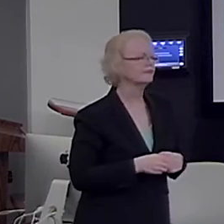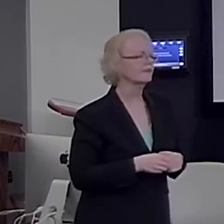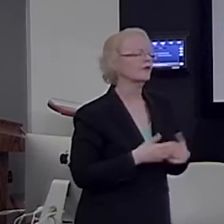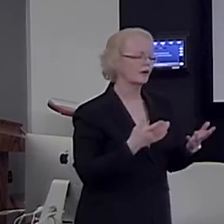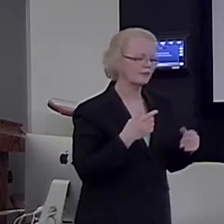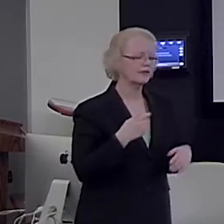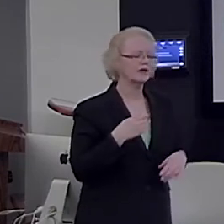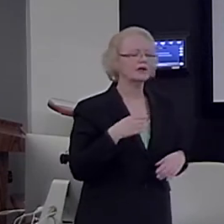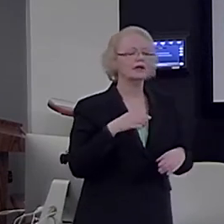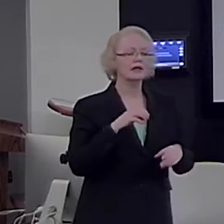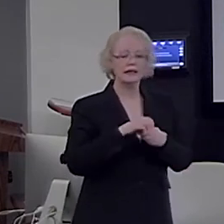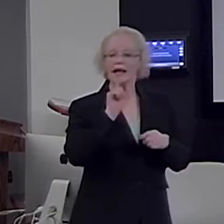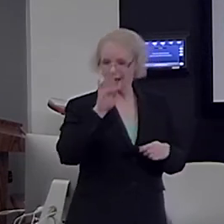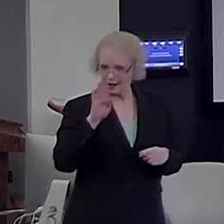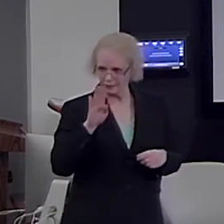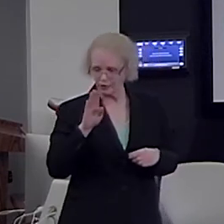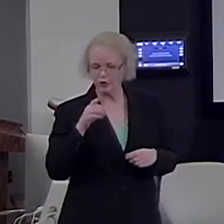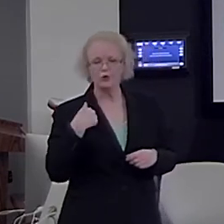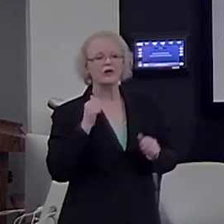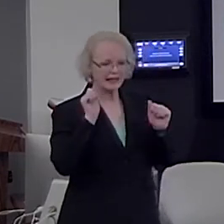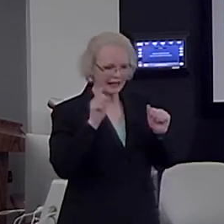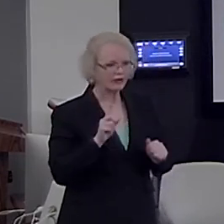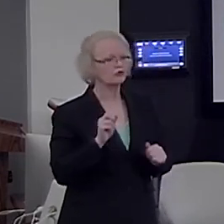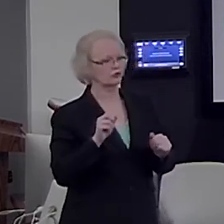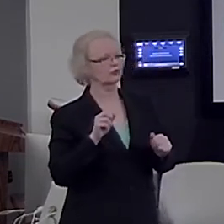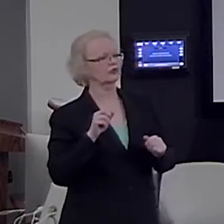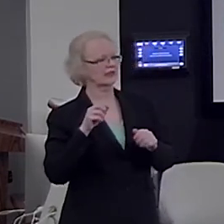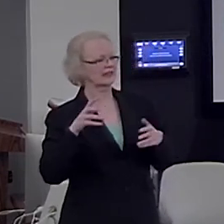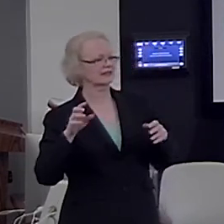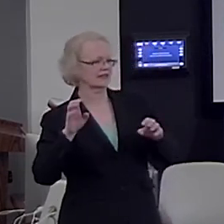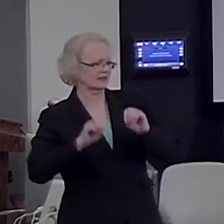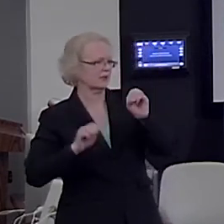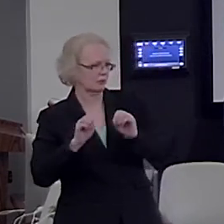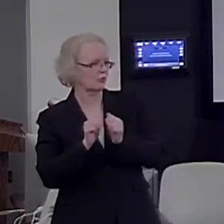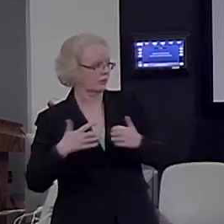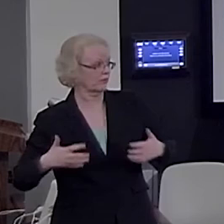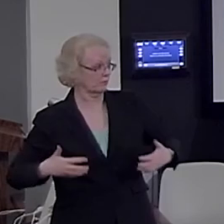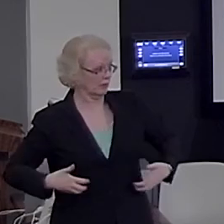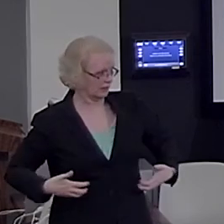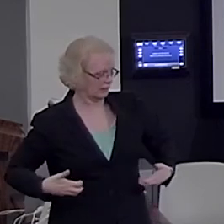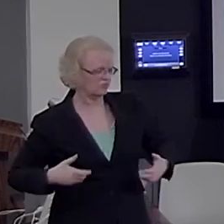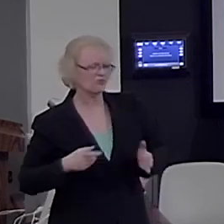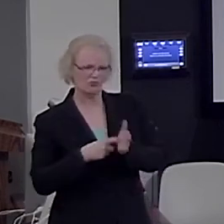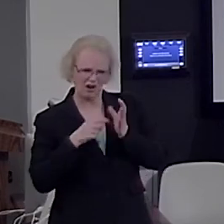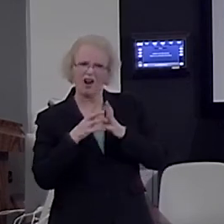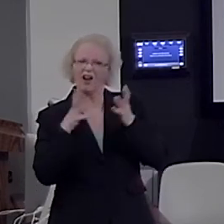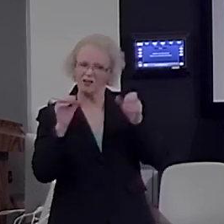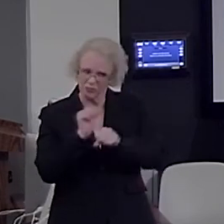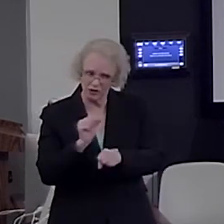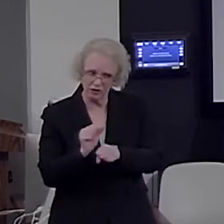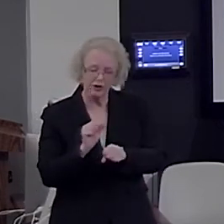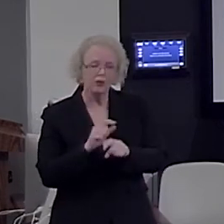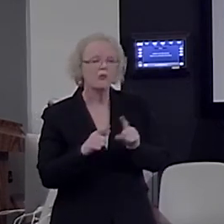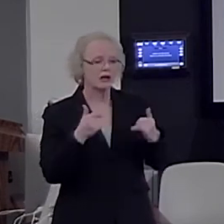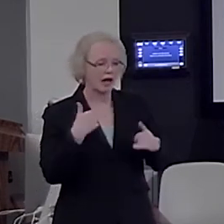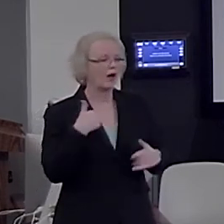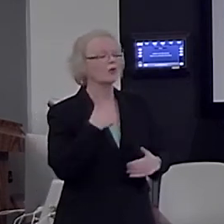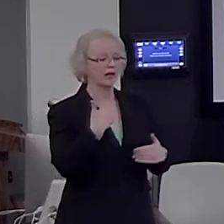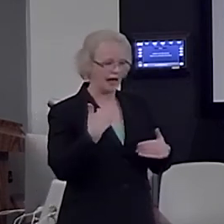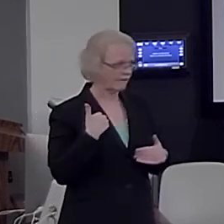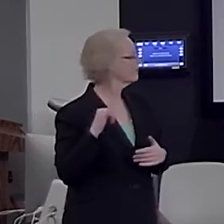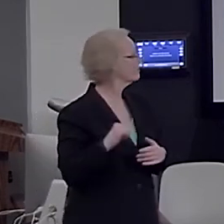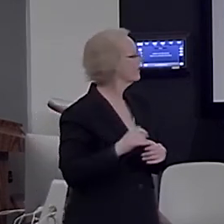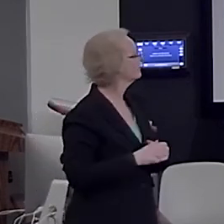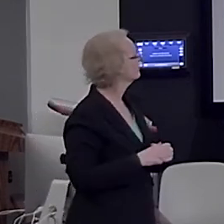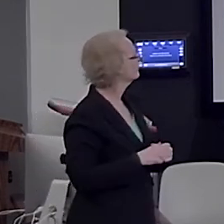the ability to do similar experiments in monkeys. This requires quite a lot of work, but now we have this well set up, thanks to Beshear